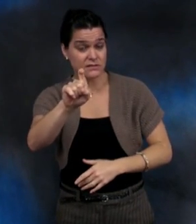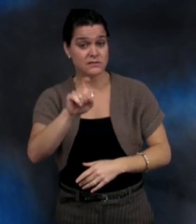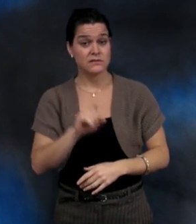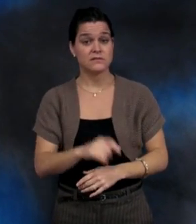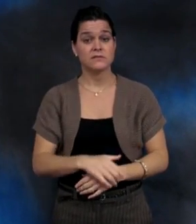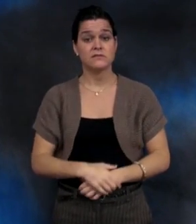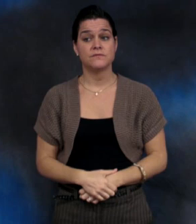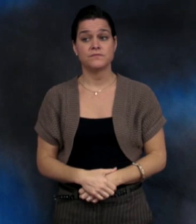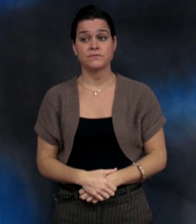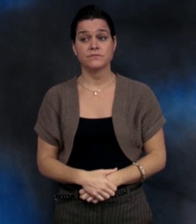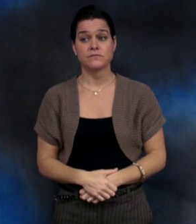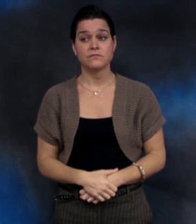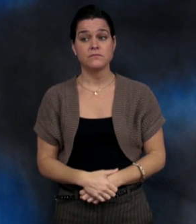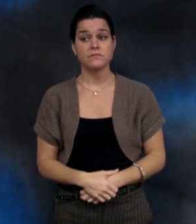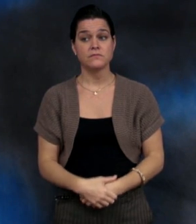anemia or other blood disorders?